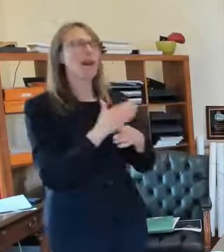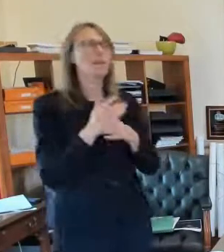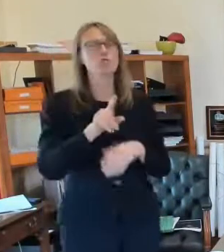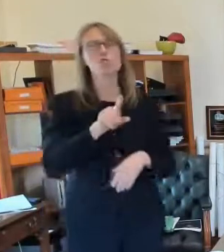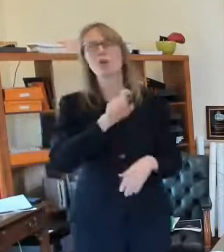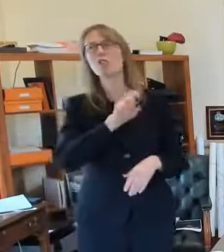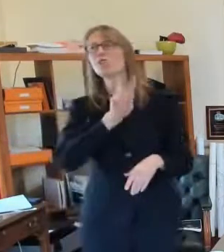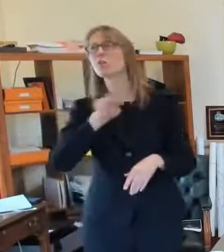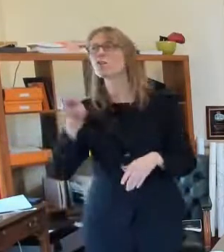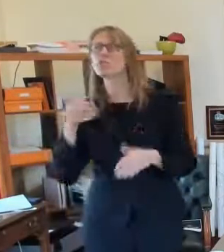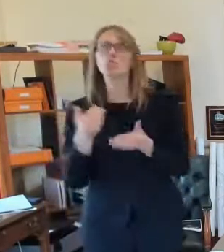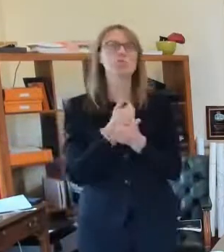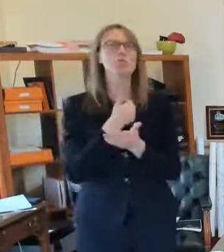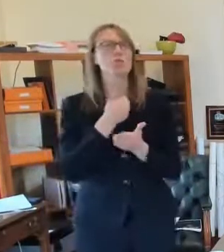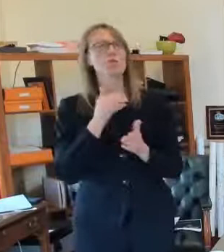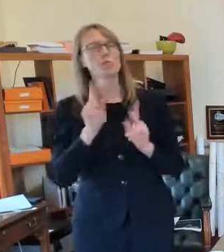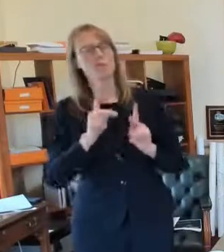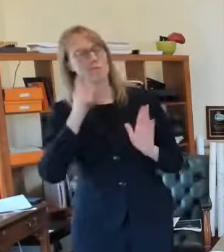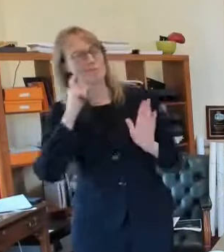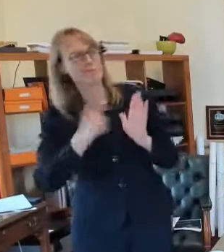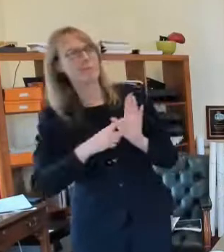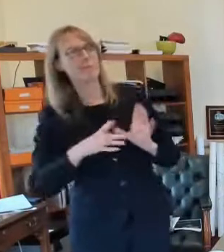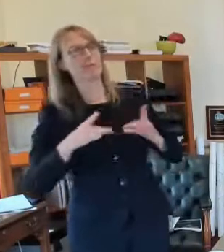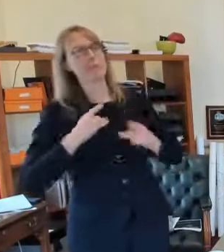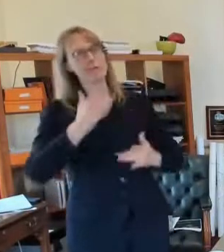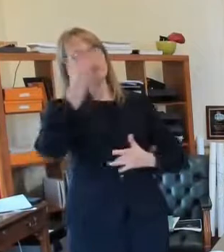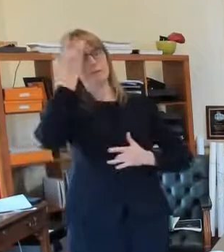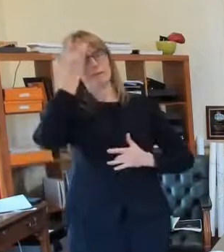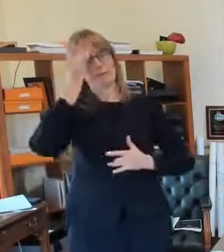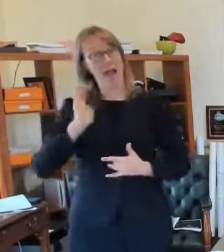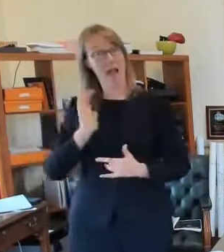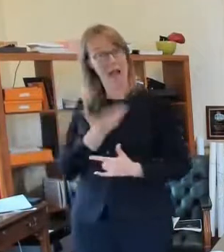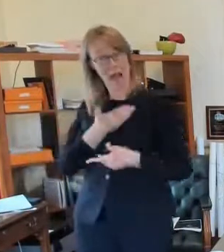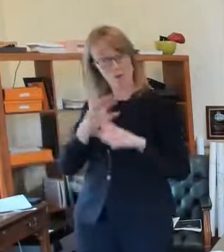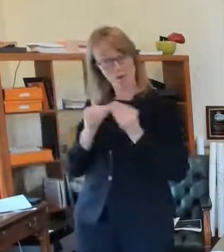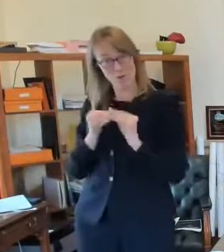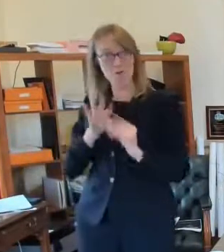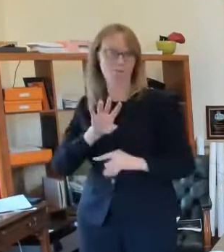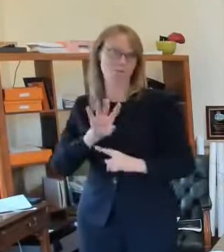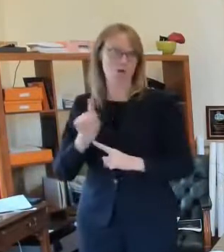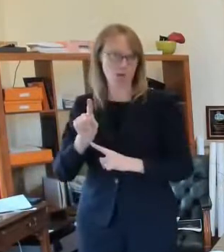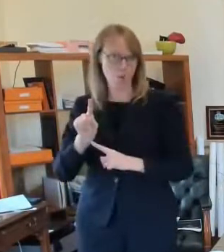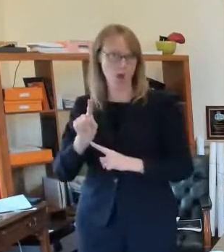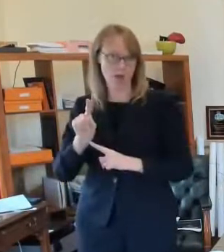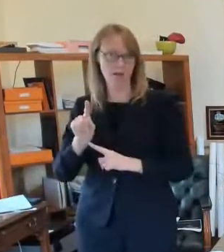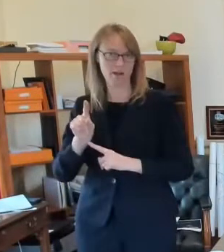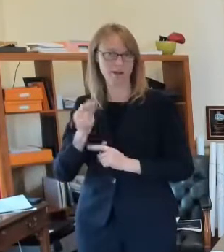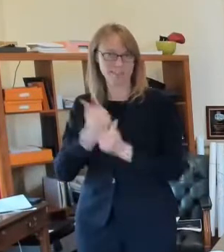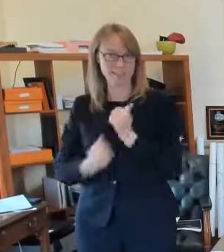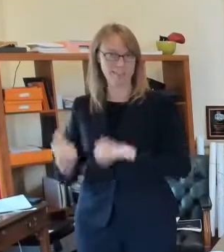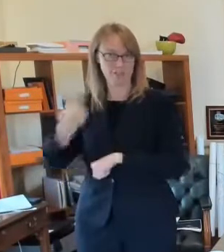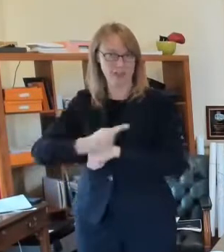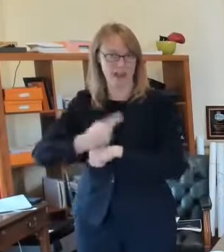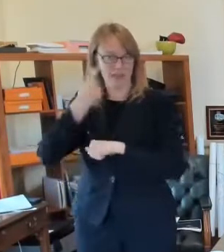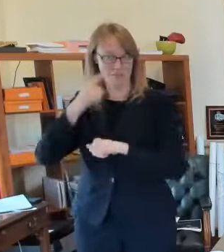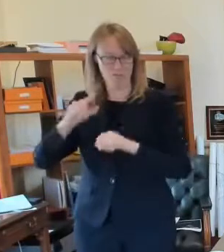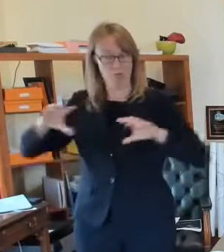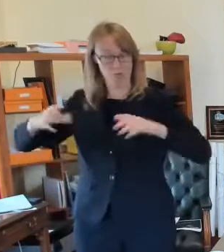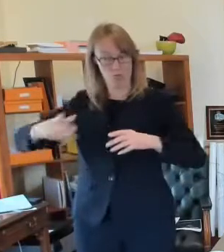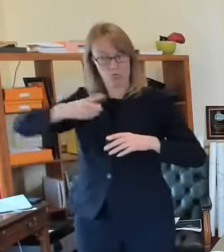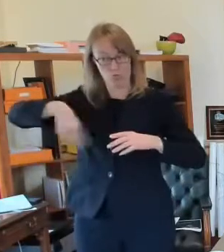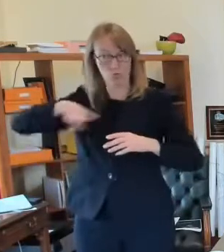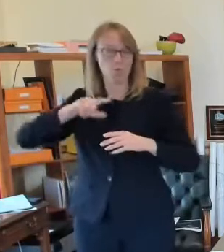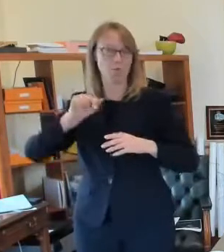right around 300 000 people so that's how you get that 40 41 people per day other